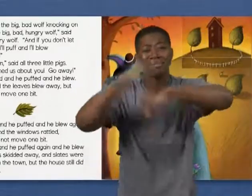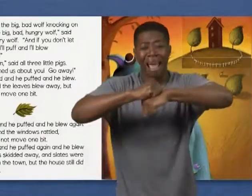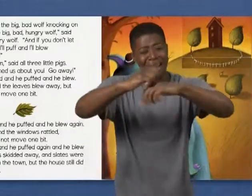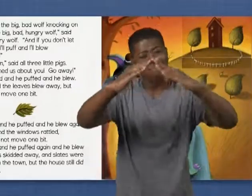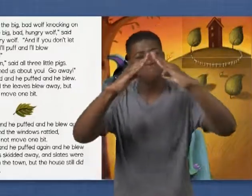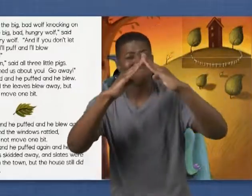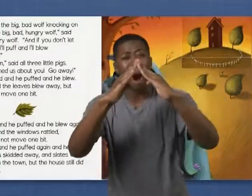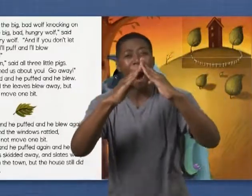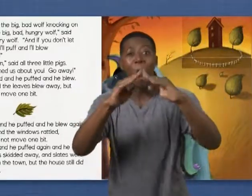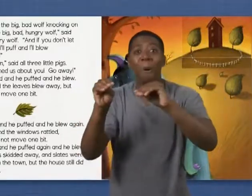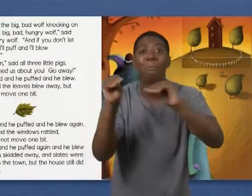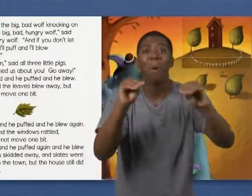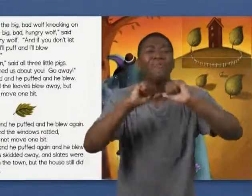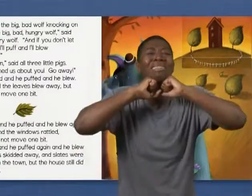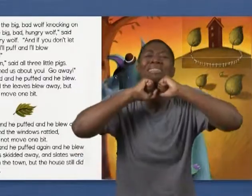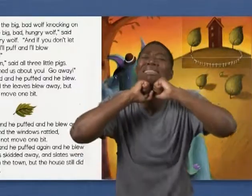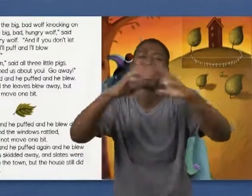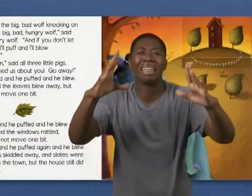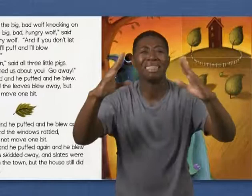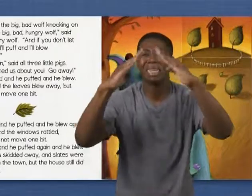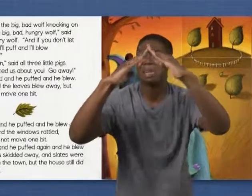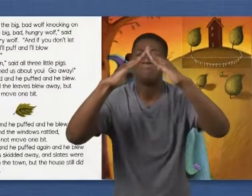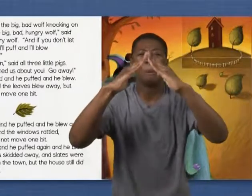still did not move one bit.